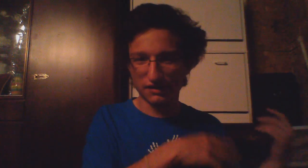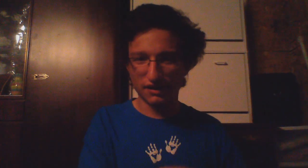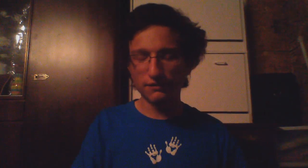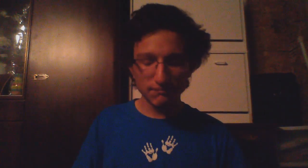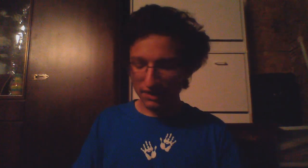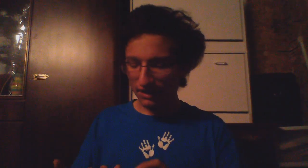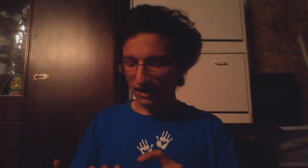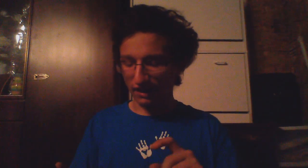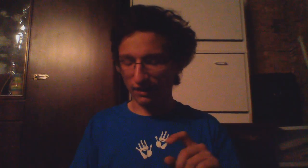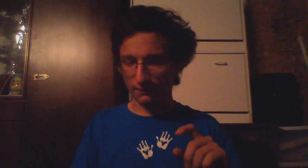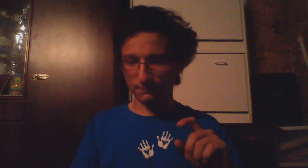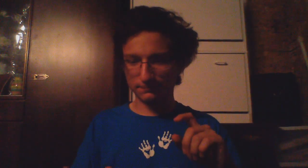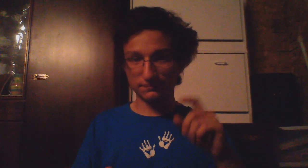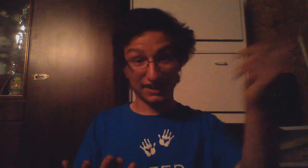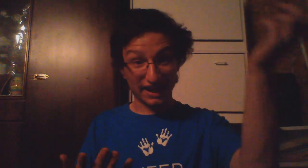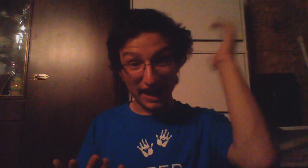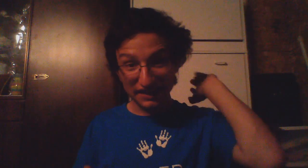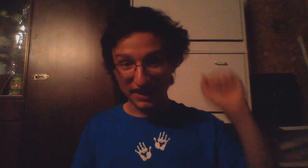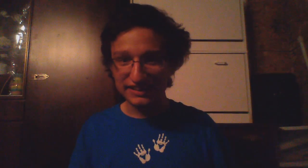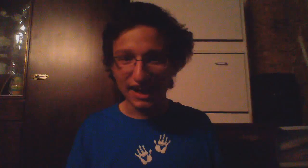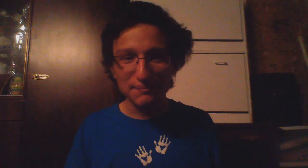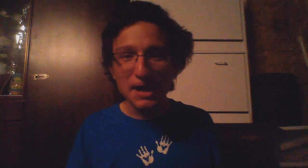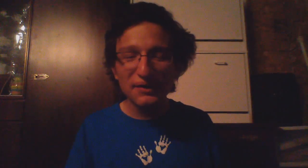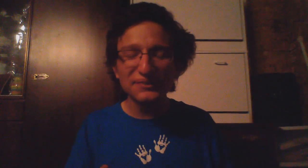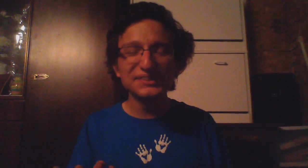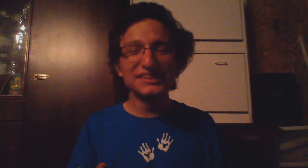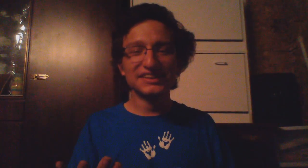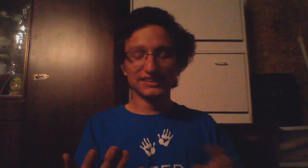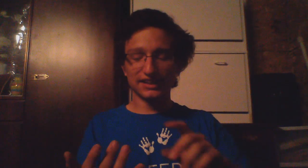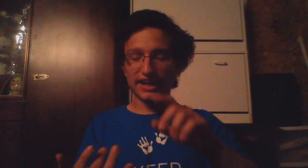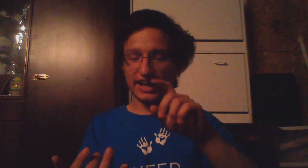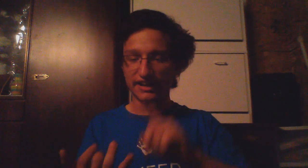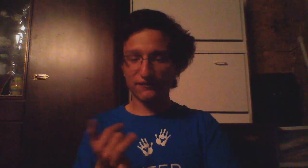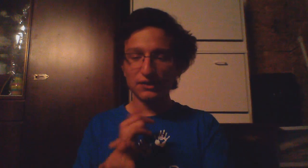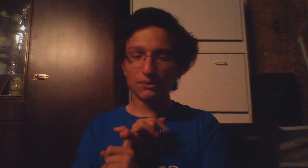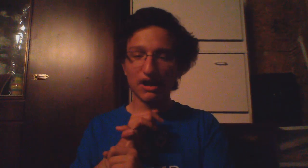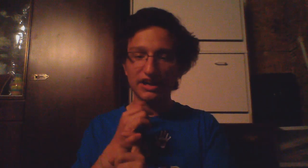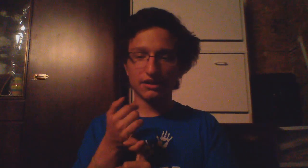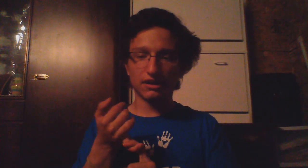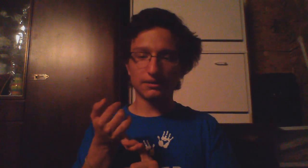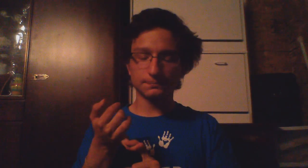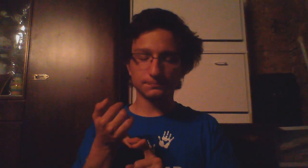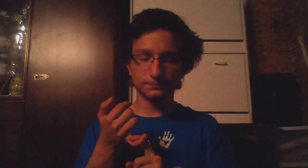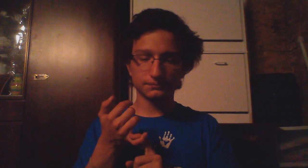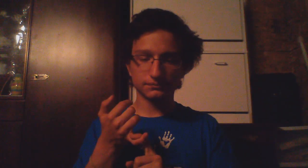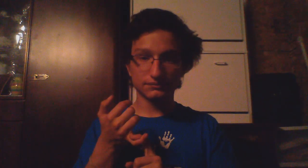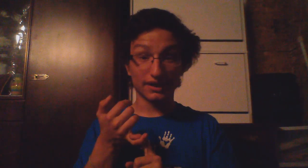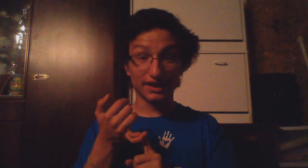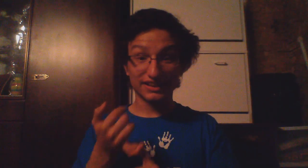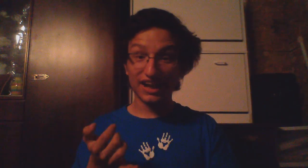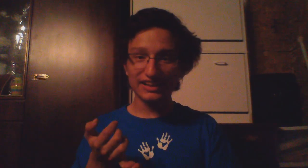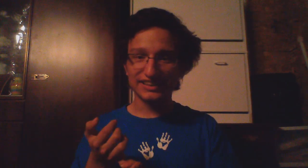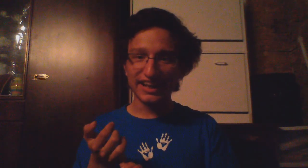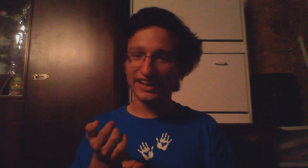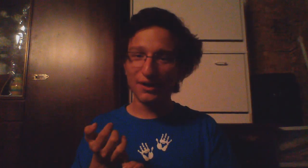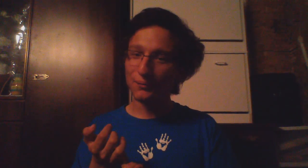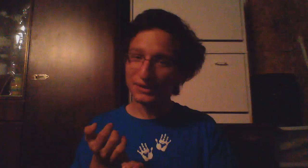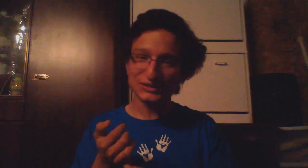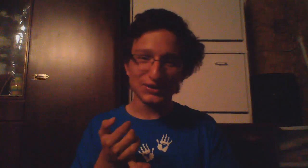though um and that time now and I feel like um god damn now I'm gonna start